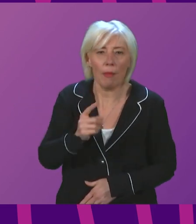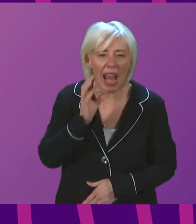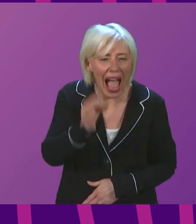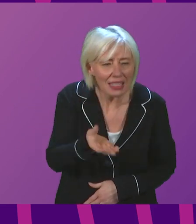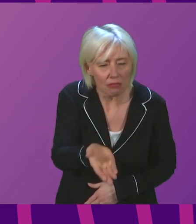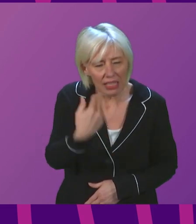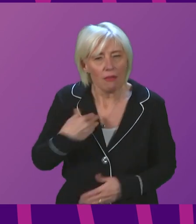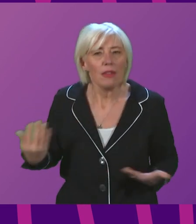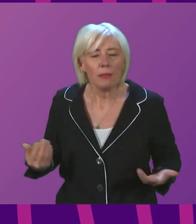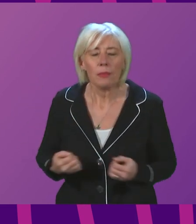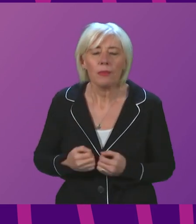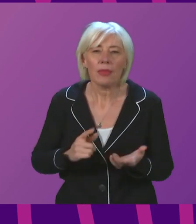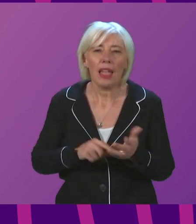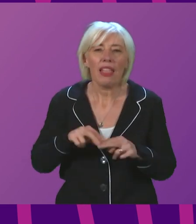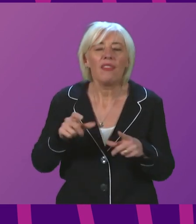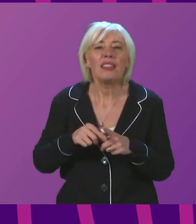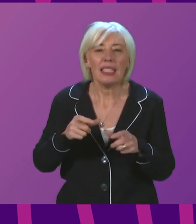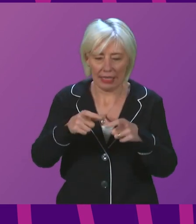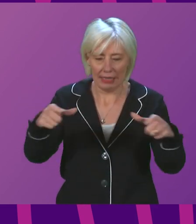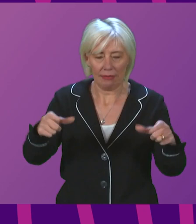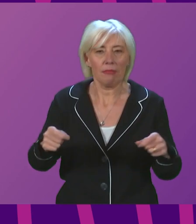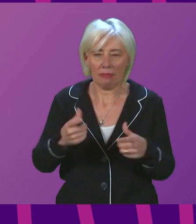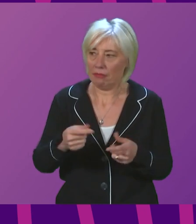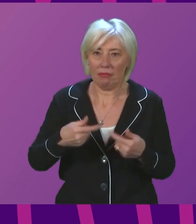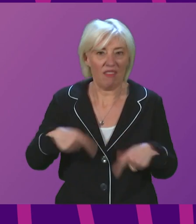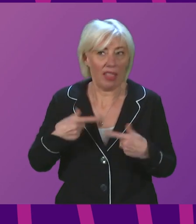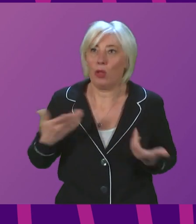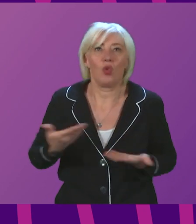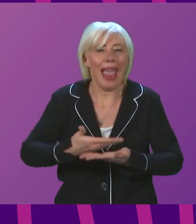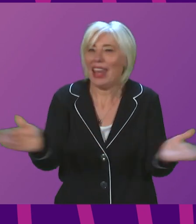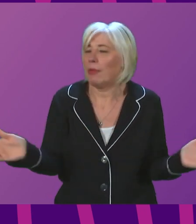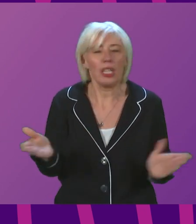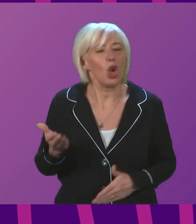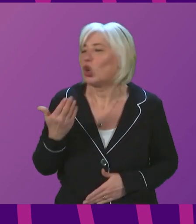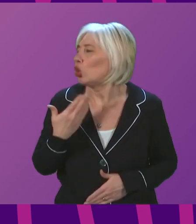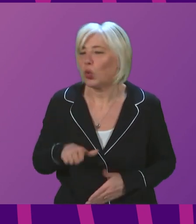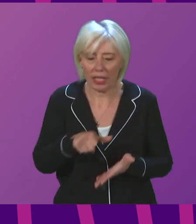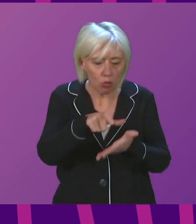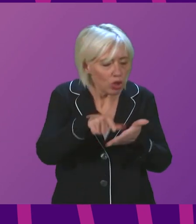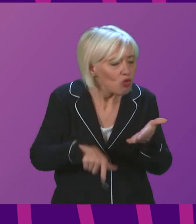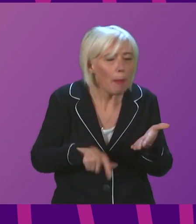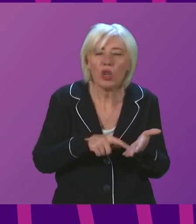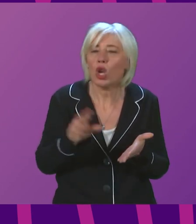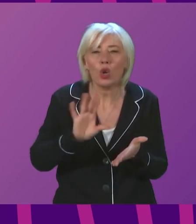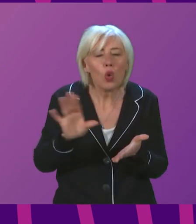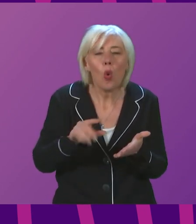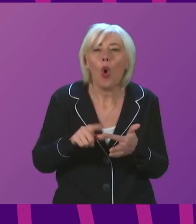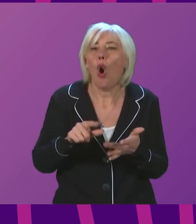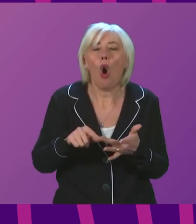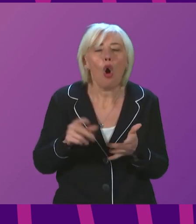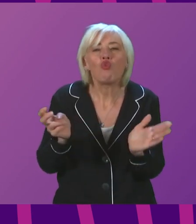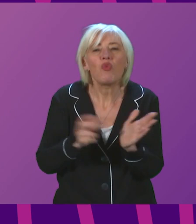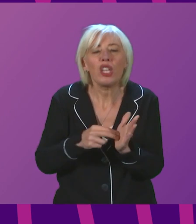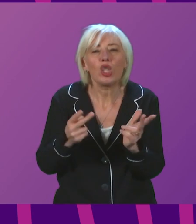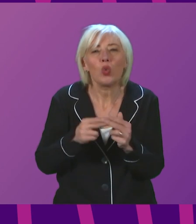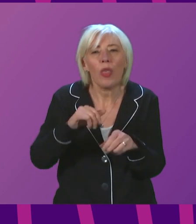Minister. Well, LFD kits are available to everyone, and let me be clear, they do not require a prescription and they do not require the need to be